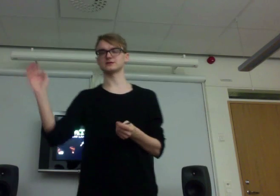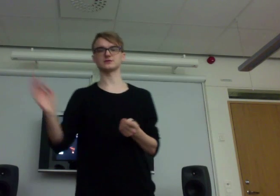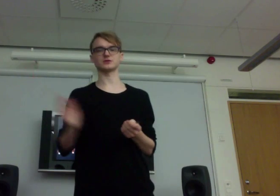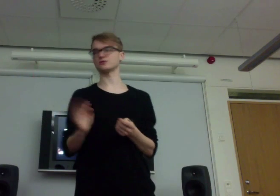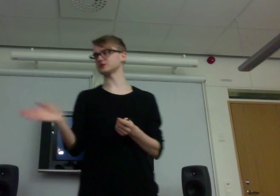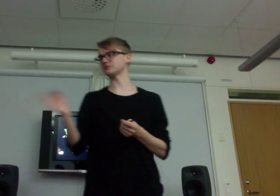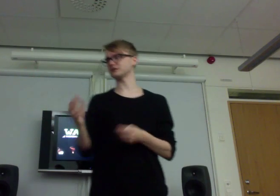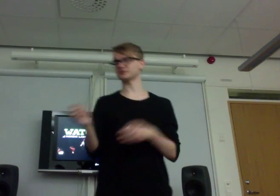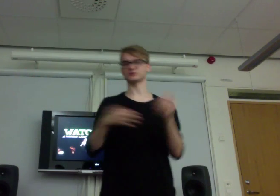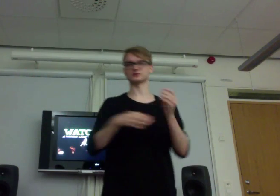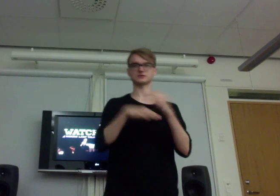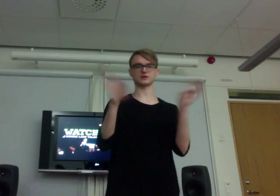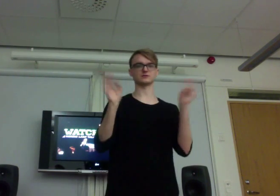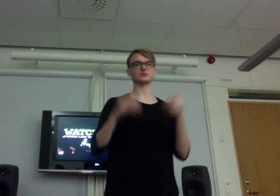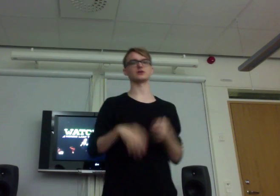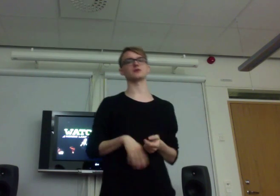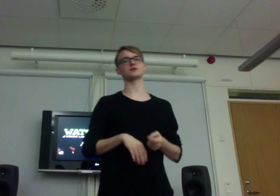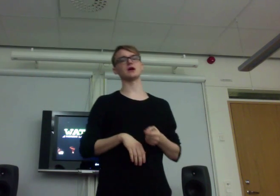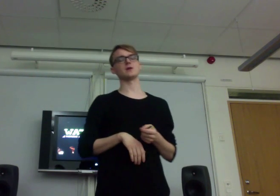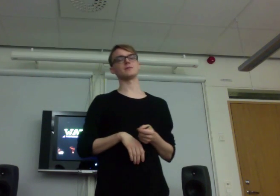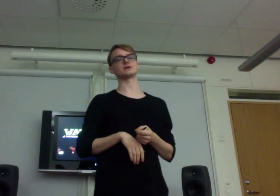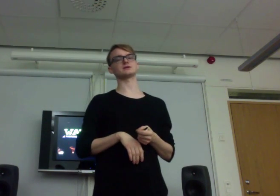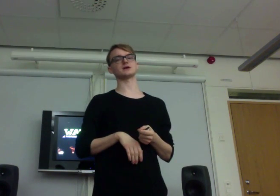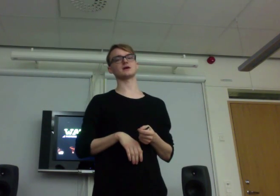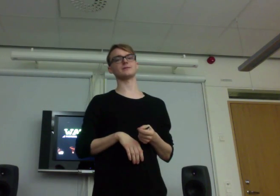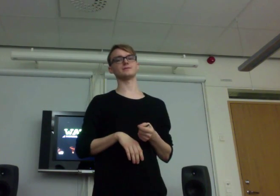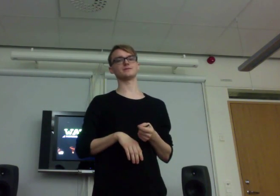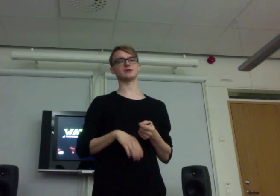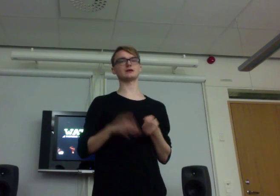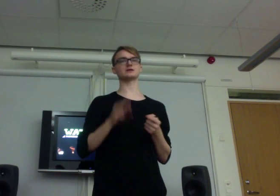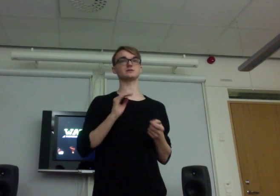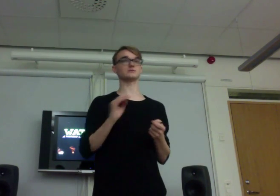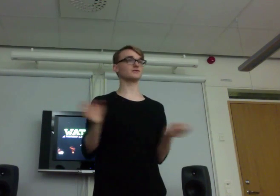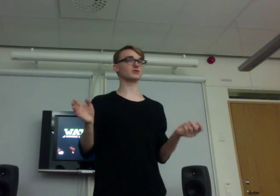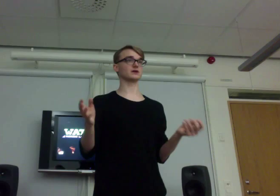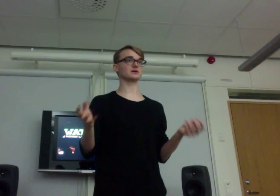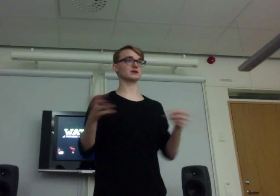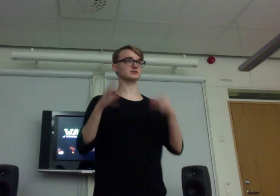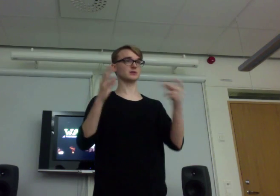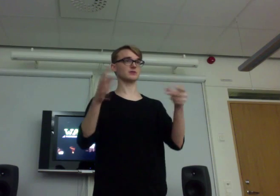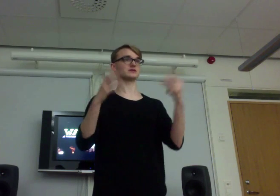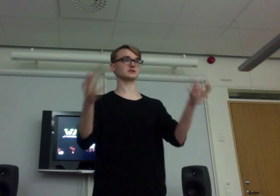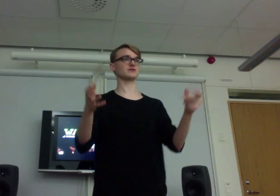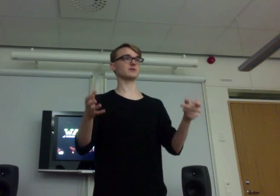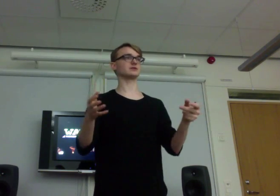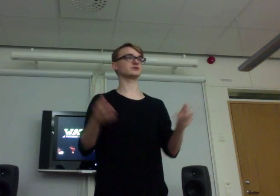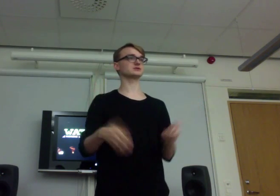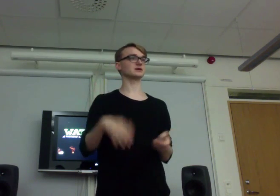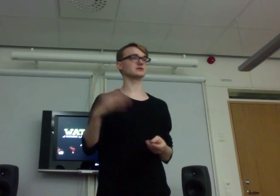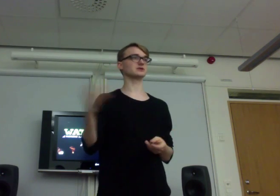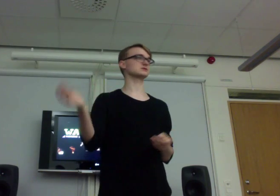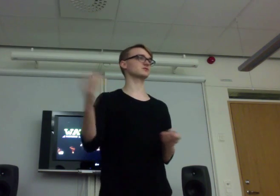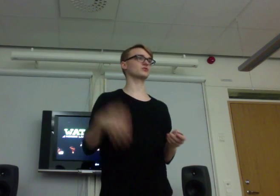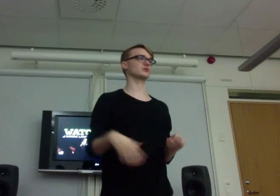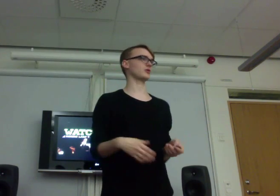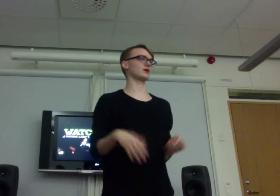to you as well. So you just can put it out. But if you think some of this stuff can be interesting. Just go in